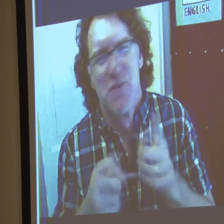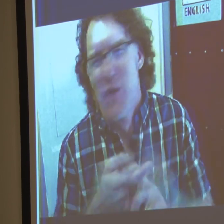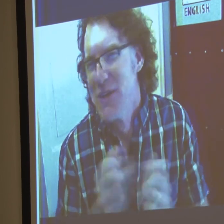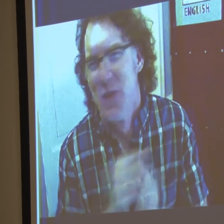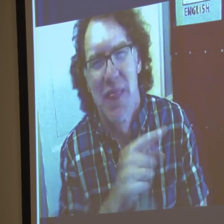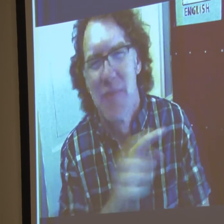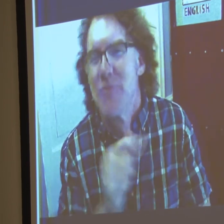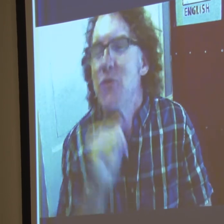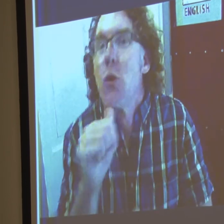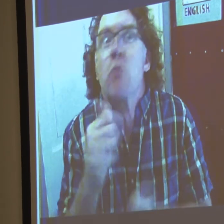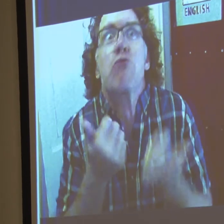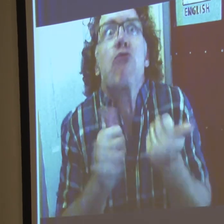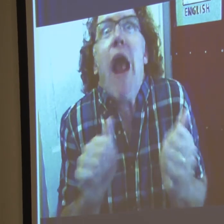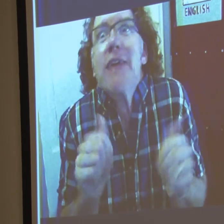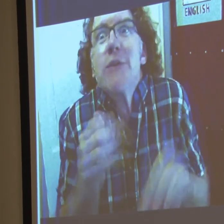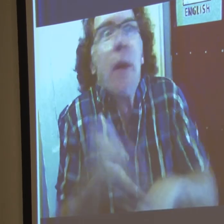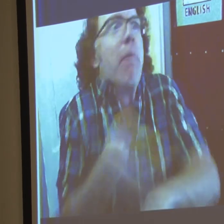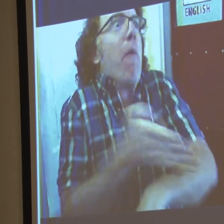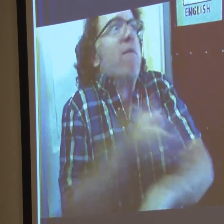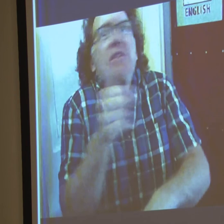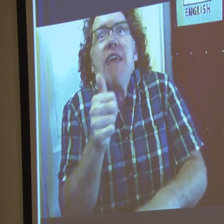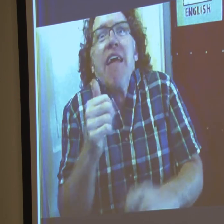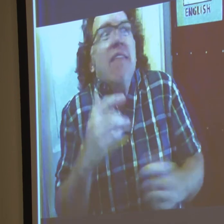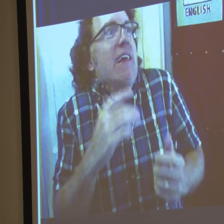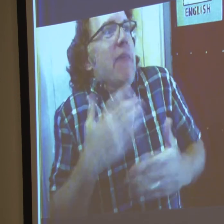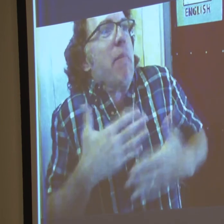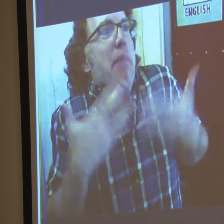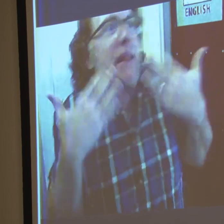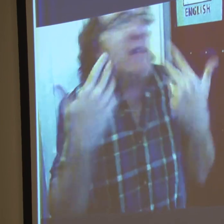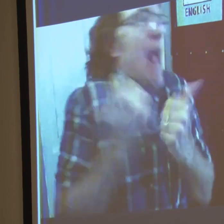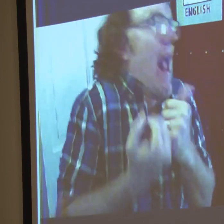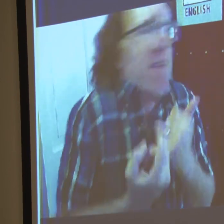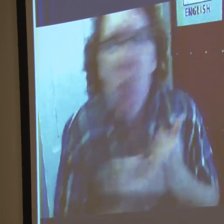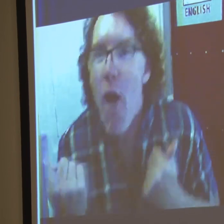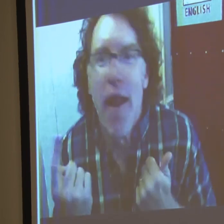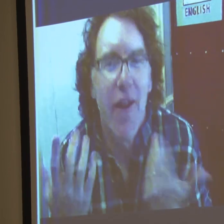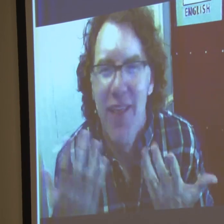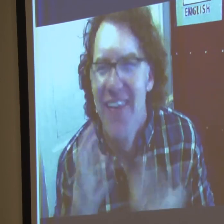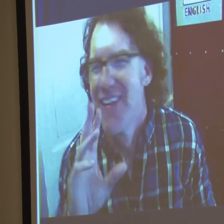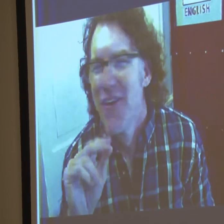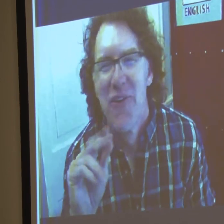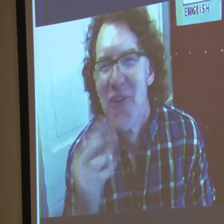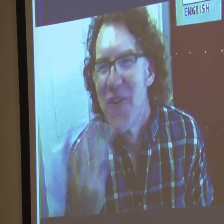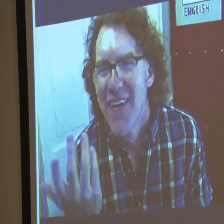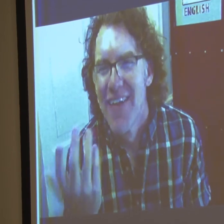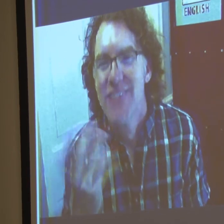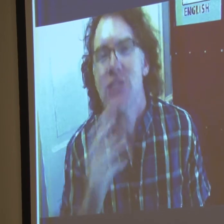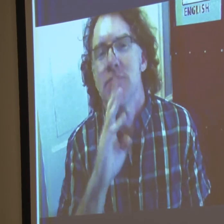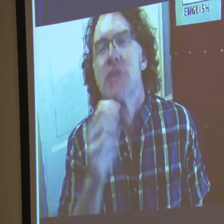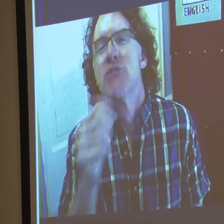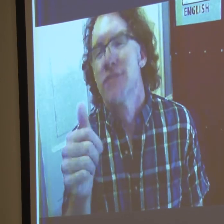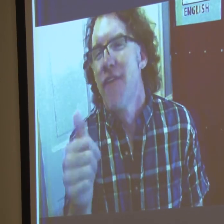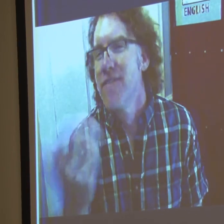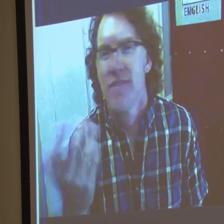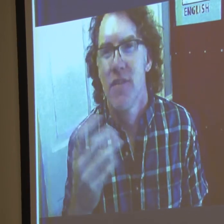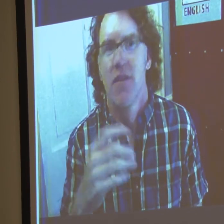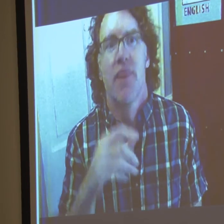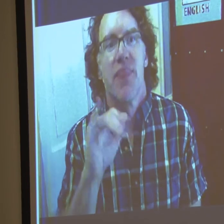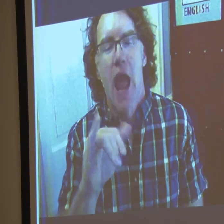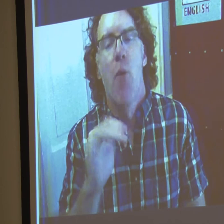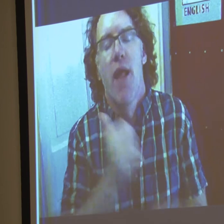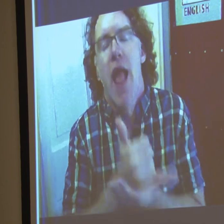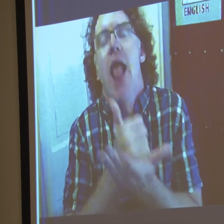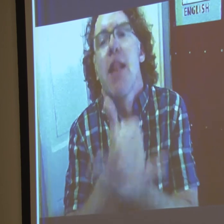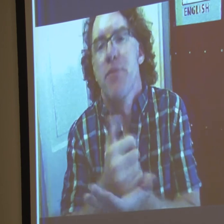they don't like it, if they are bothered by my voice, well, then they're not going to be my friends because I'm not going to change myself